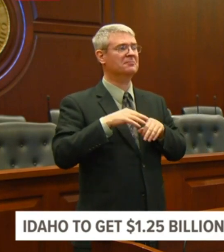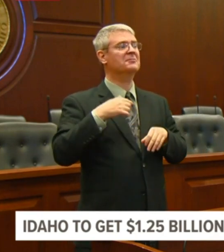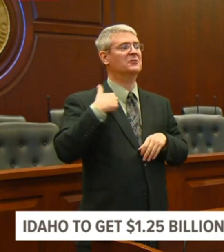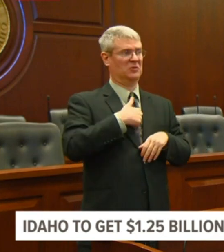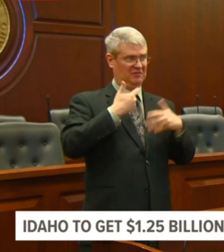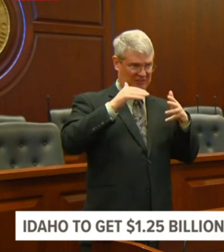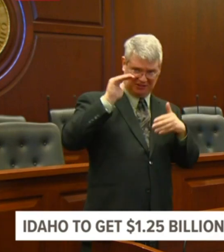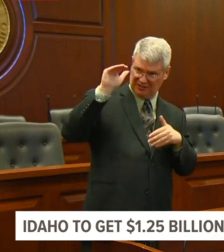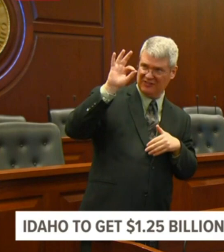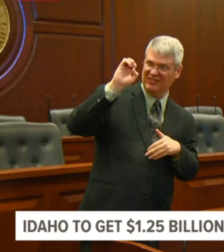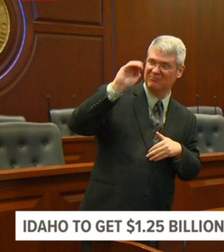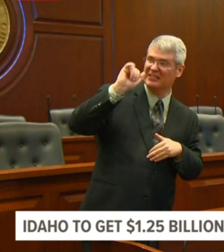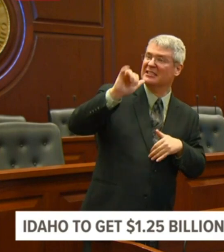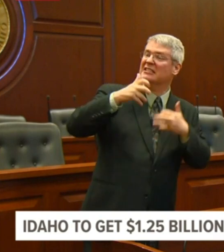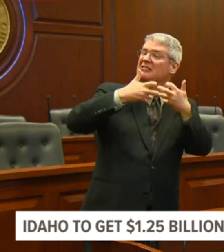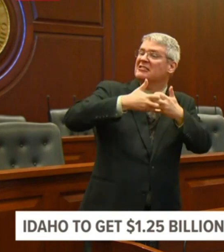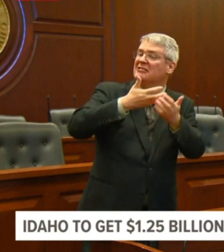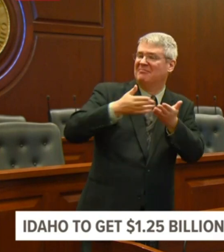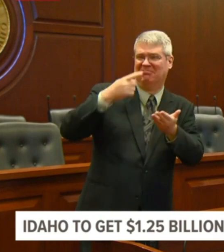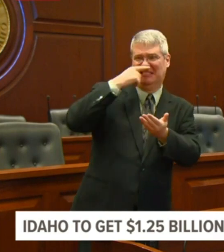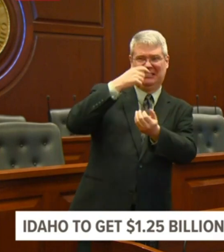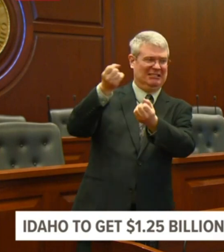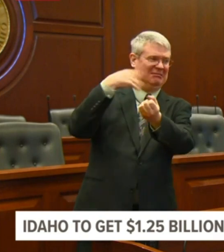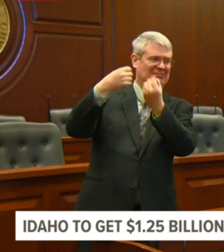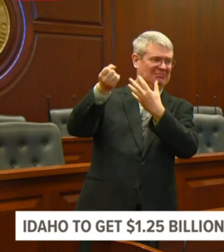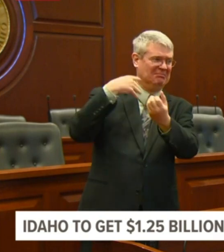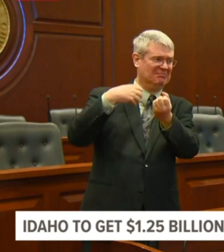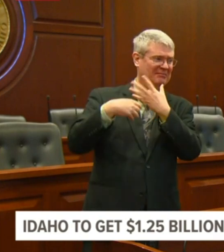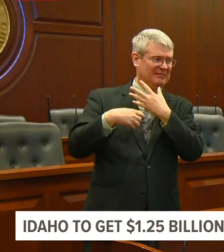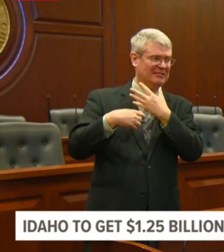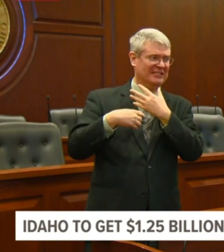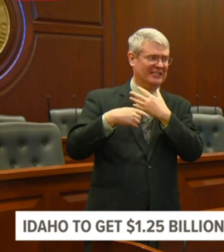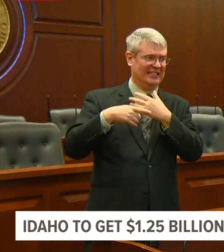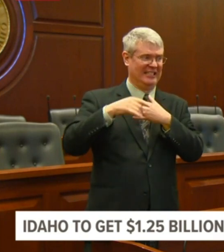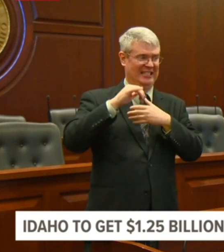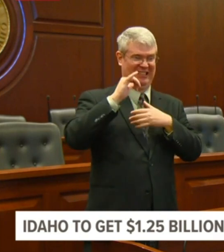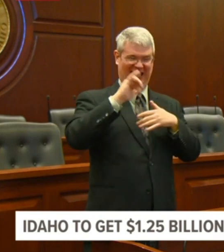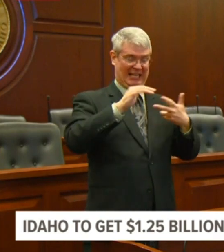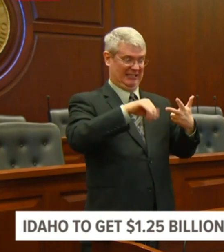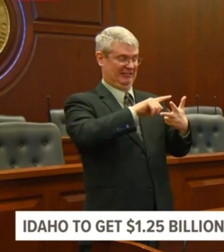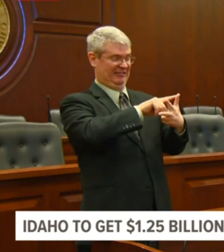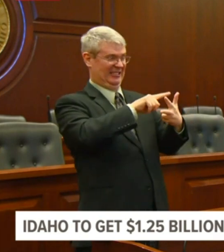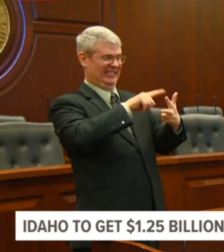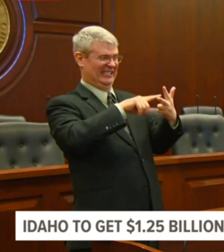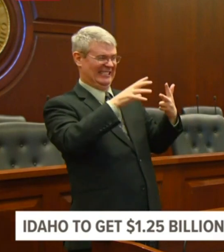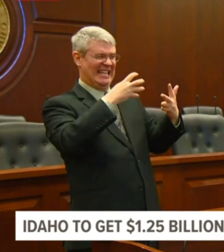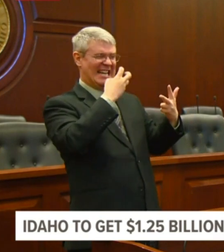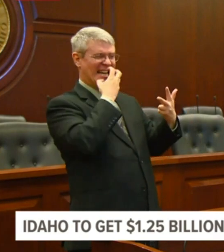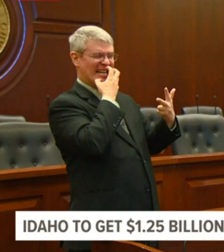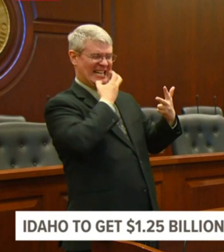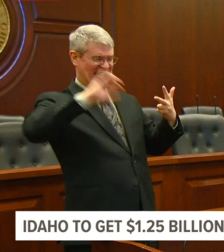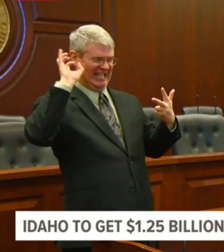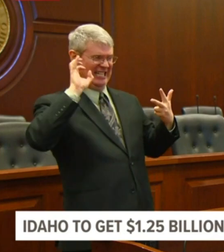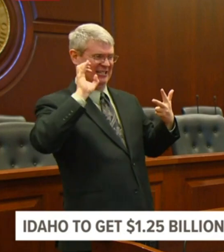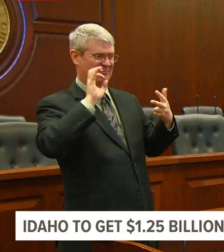is a high priority. But I have to have personnel to run them, and that's one of the reasons some of these things in